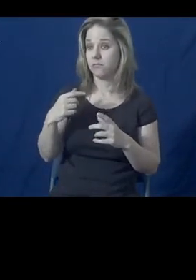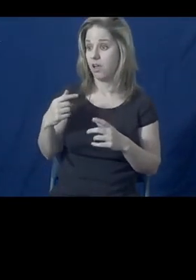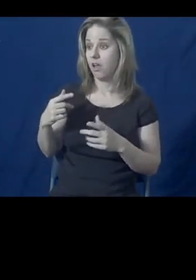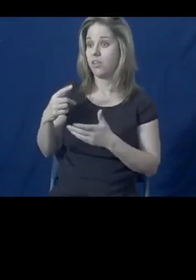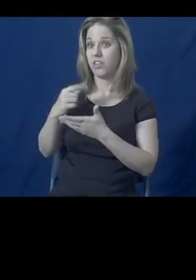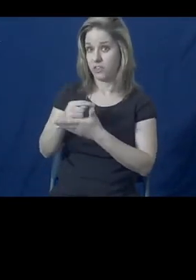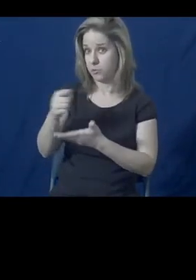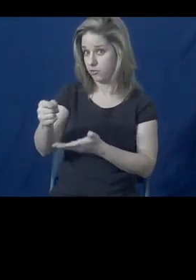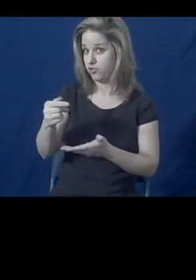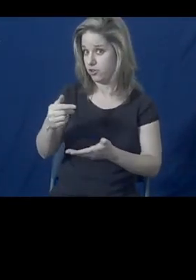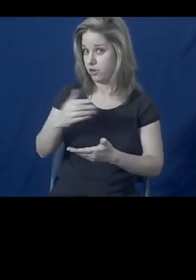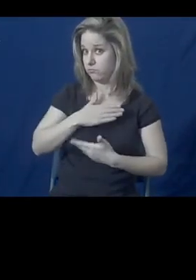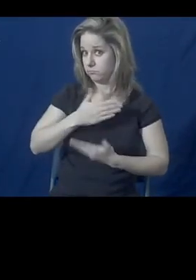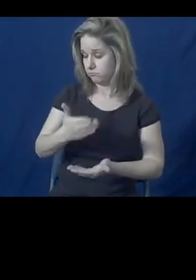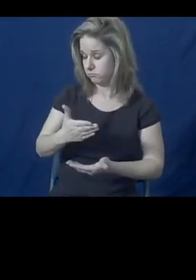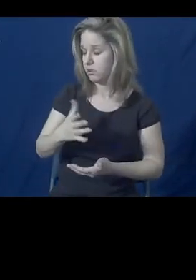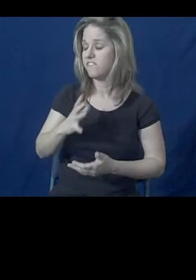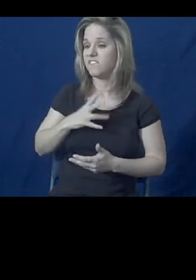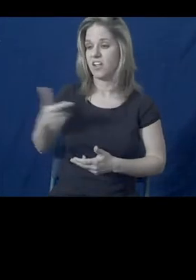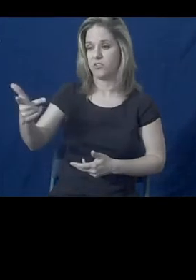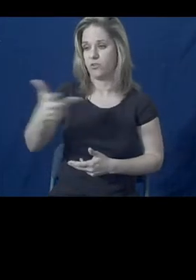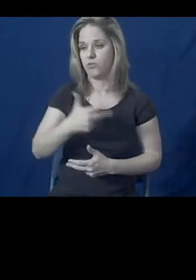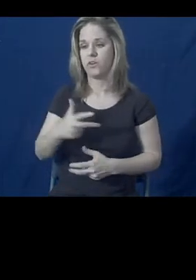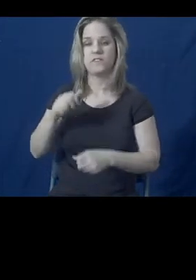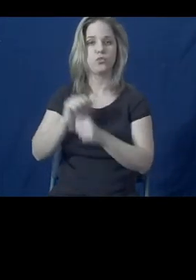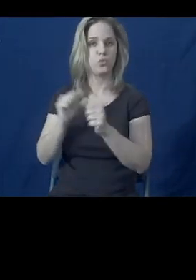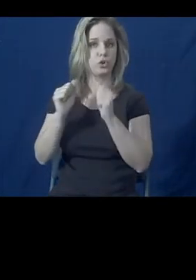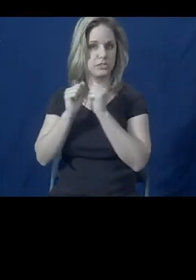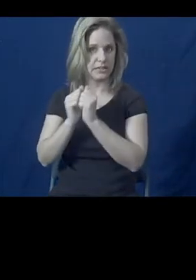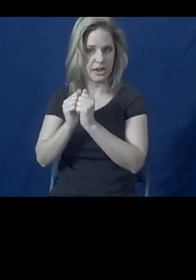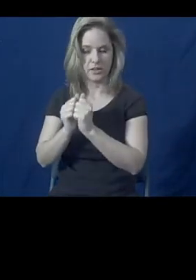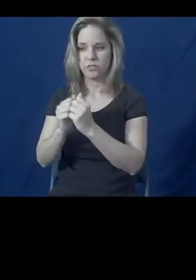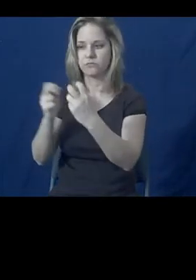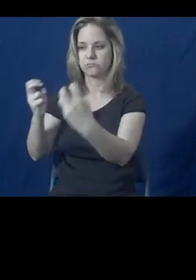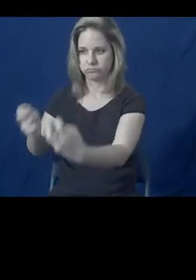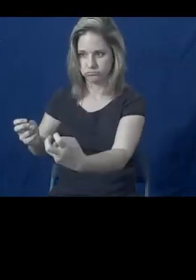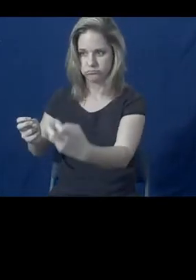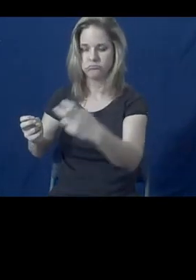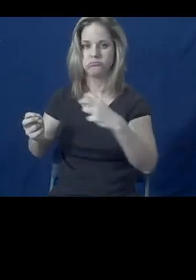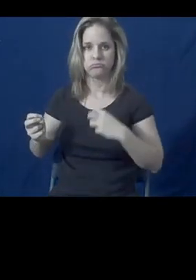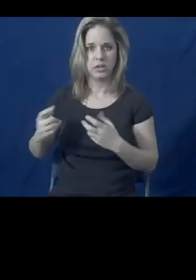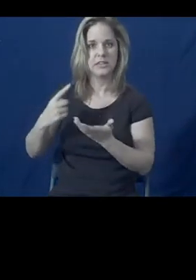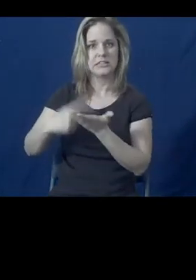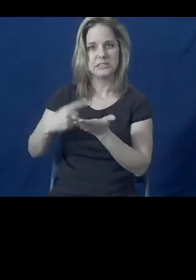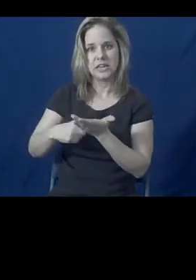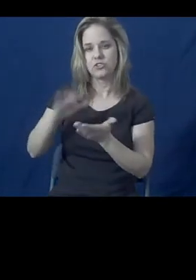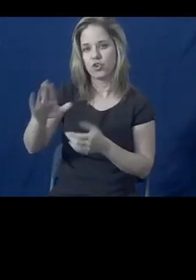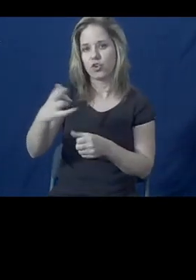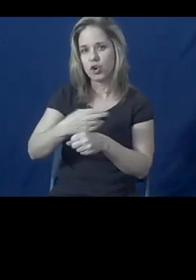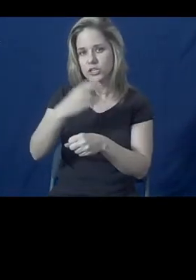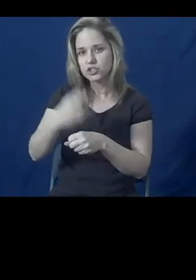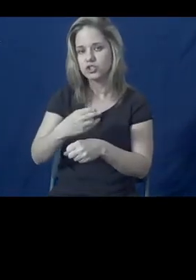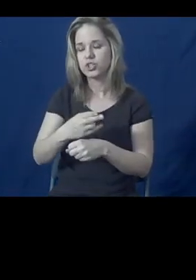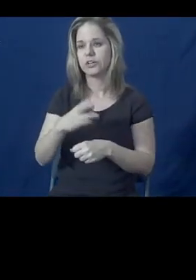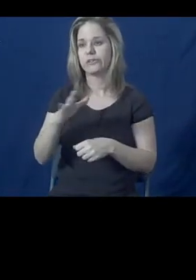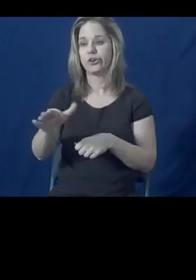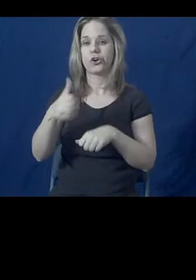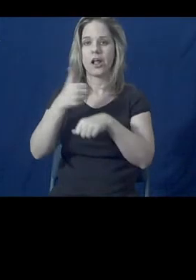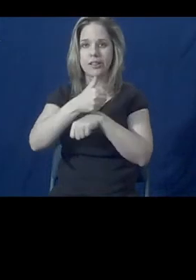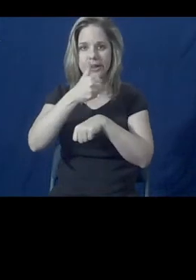sit down with the therapist and with the client, to discuss the history of the case, to discuss her allegations of abuse,